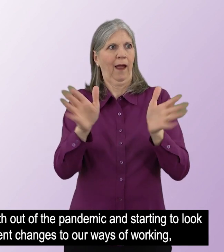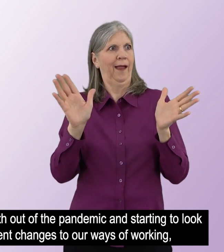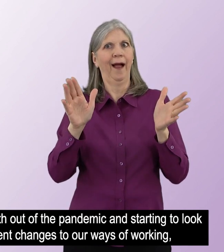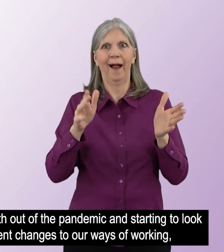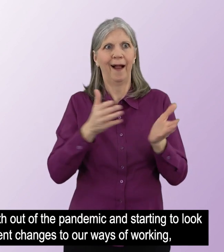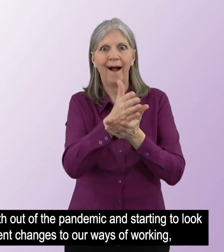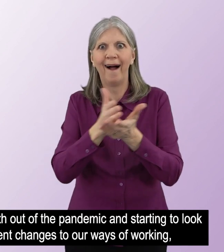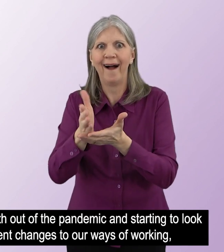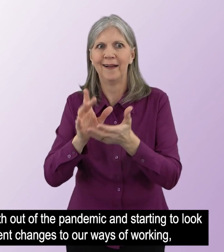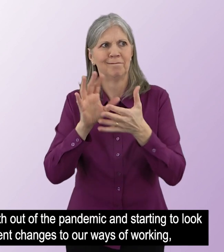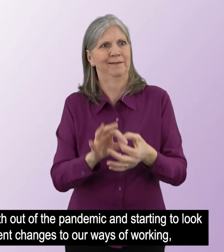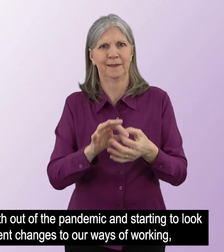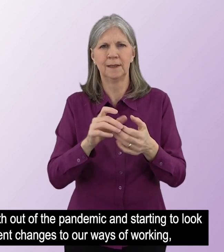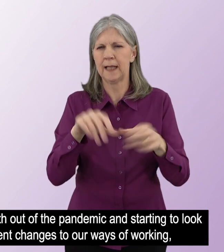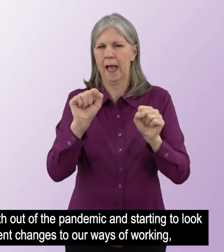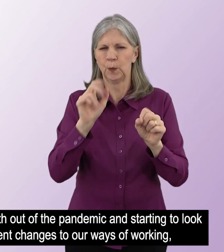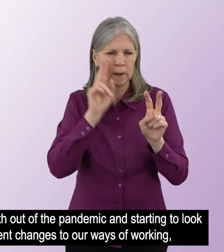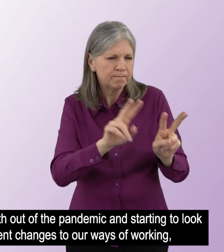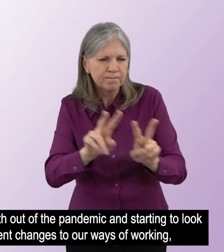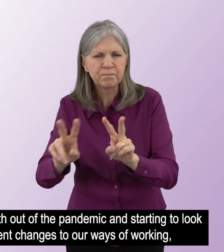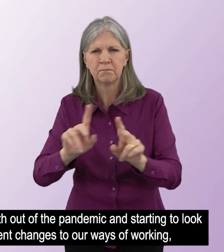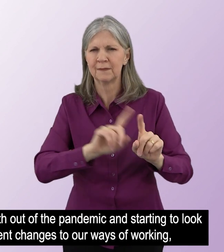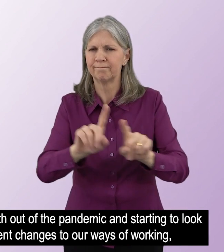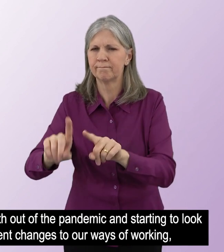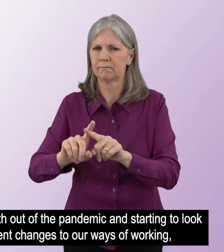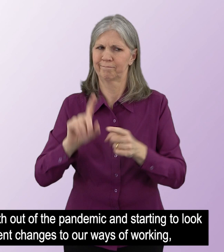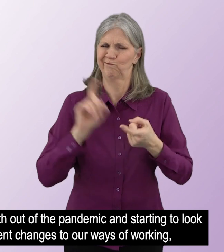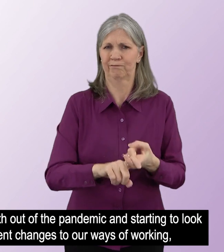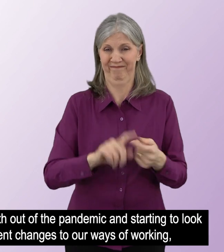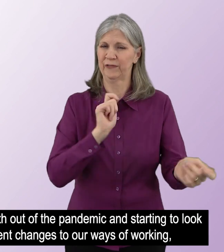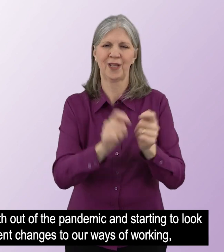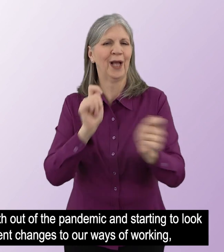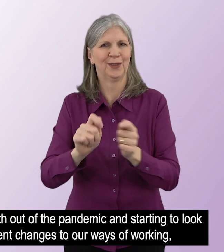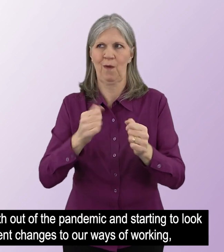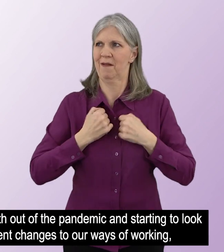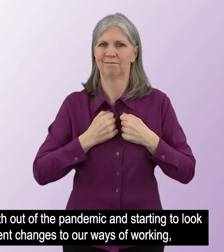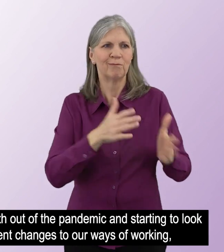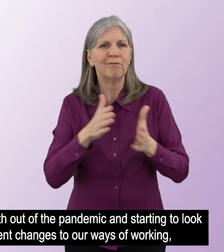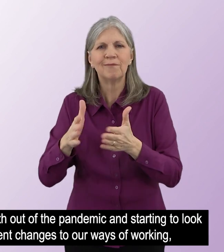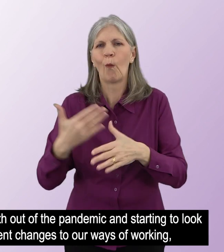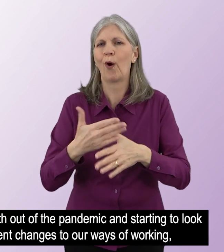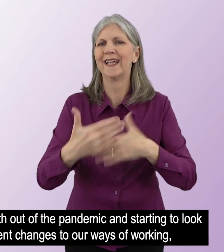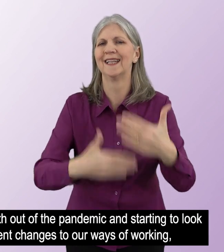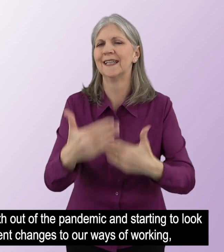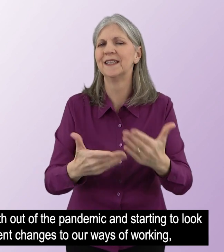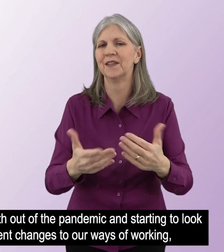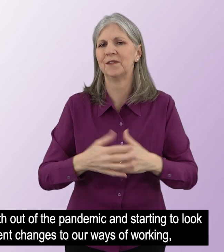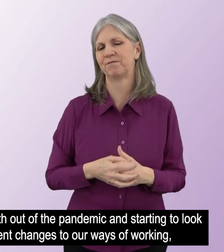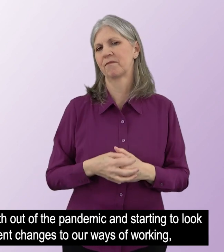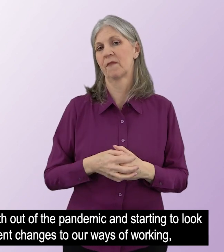In commencing on the path out of the pandemic and starting to look at different permanent changes to our ways of working, we have